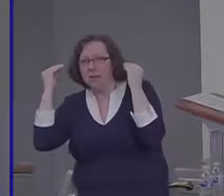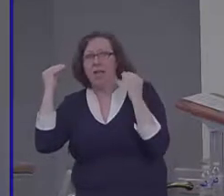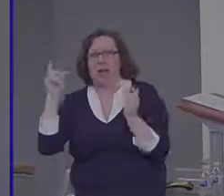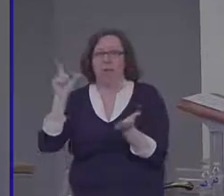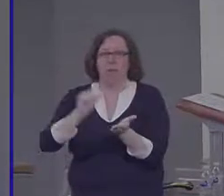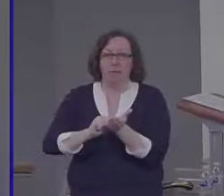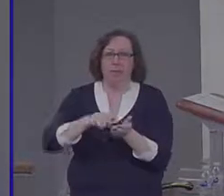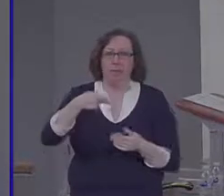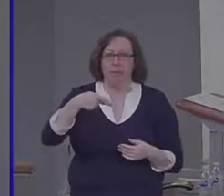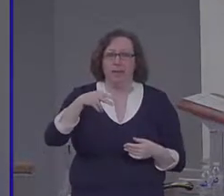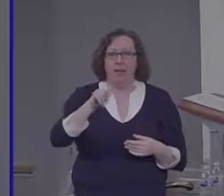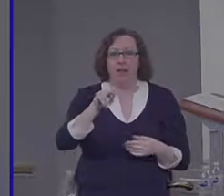end of 2016.